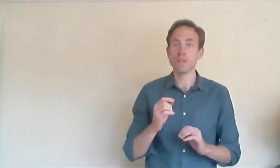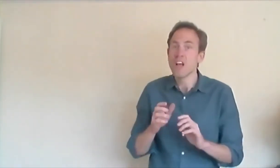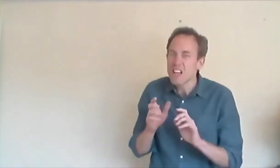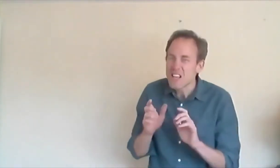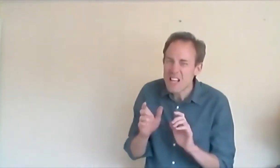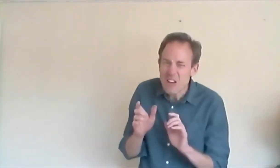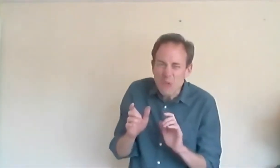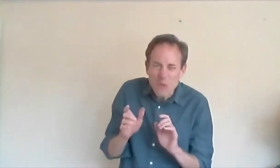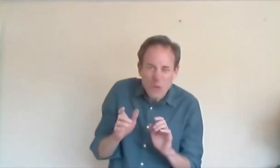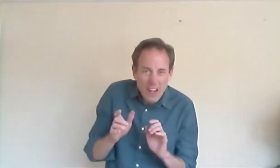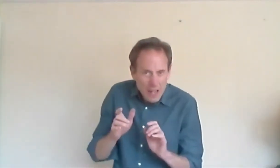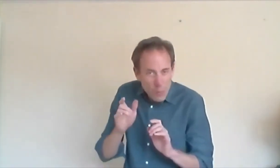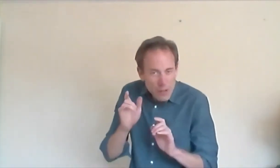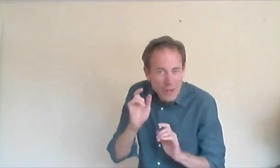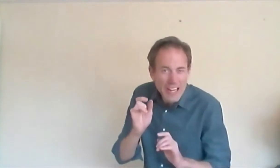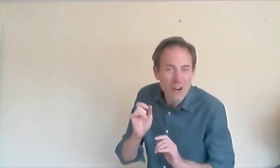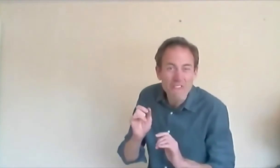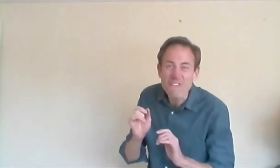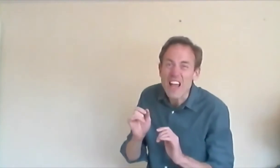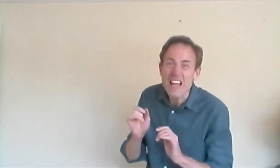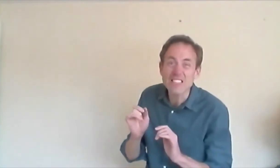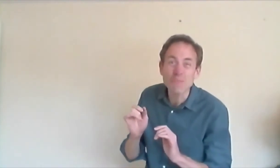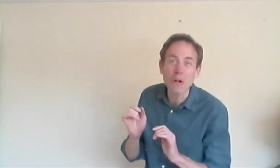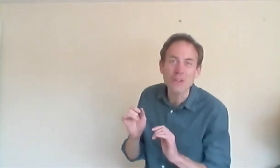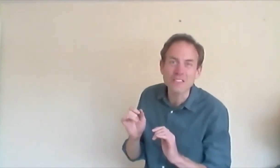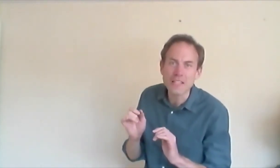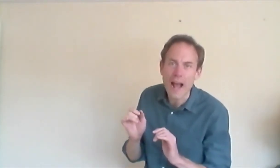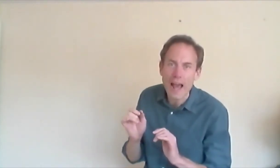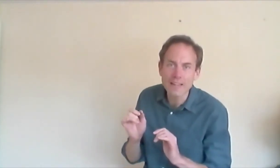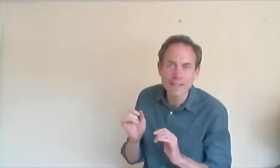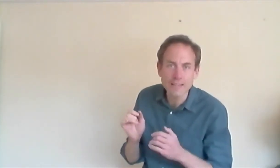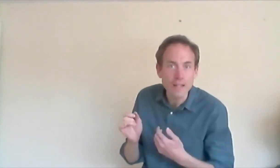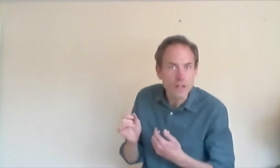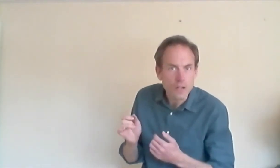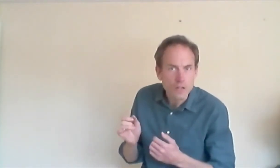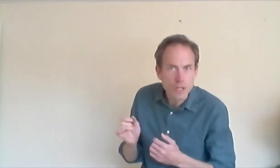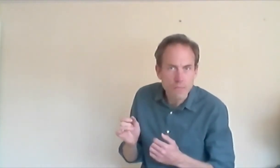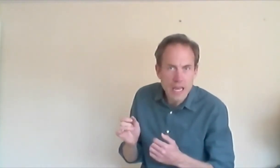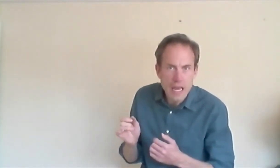You will bring your firstborn child to me.